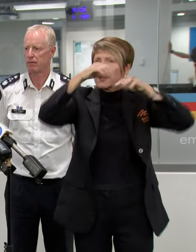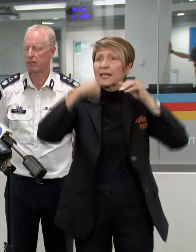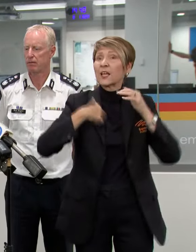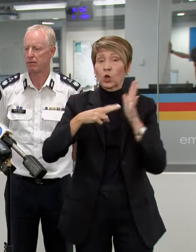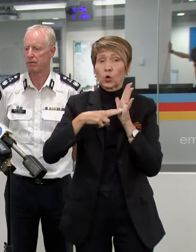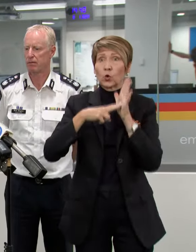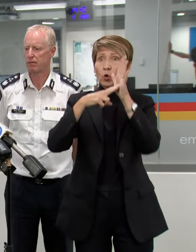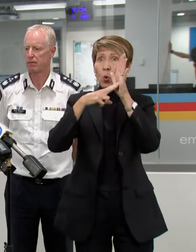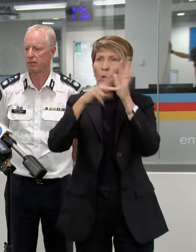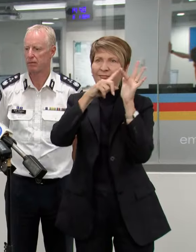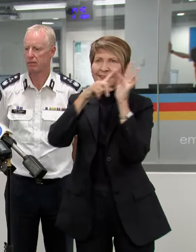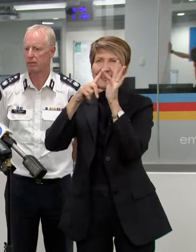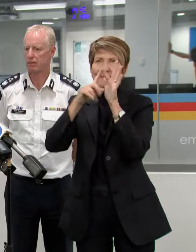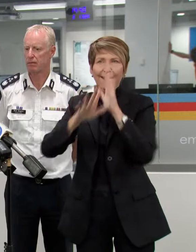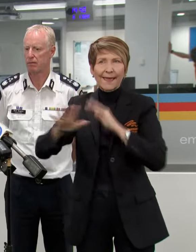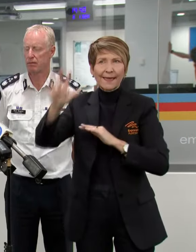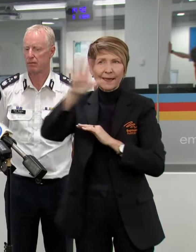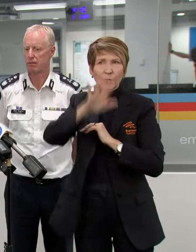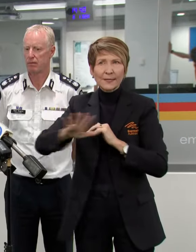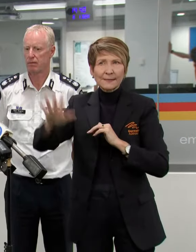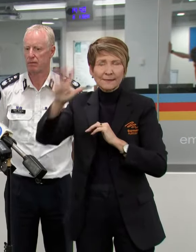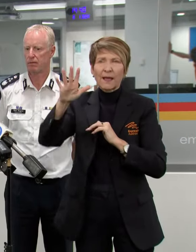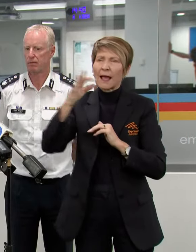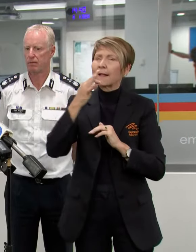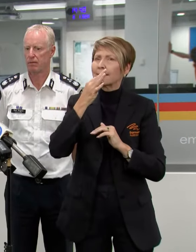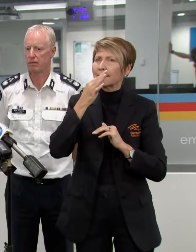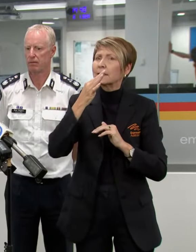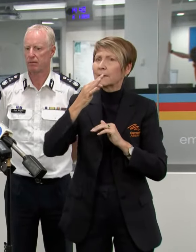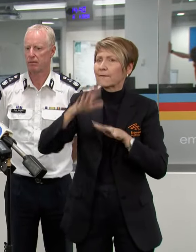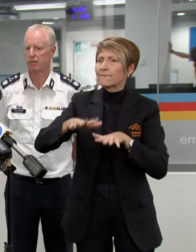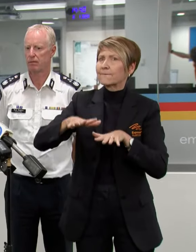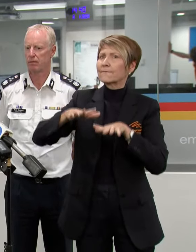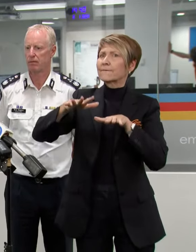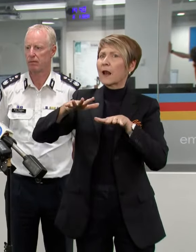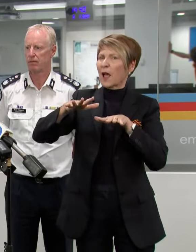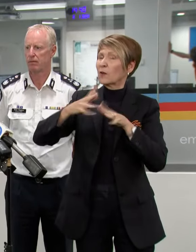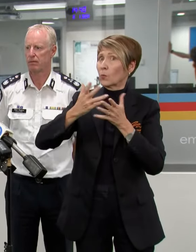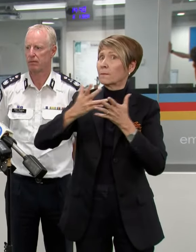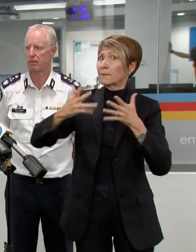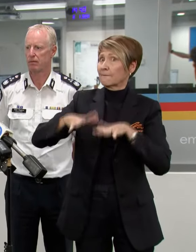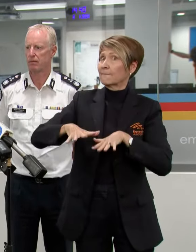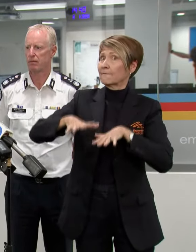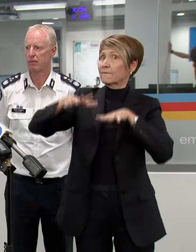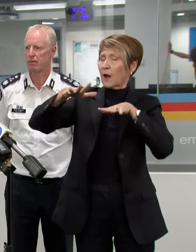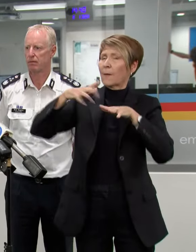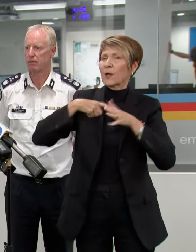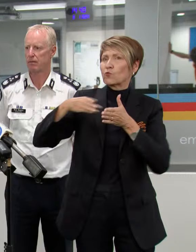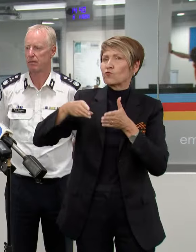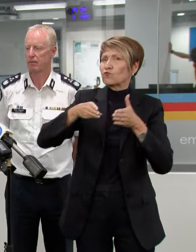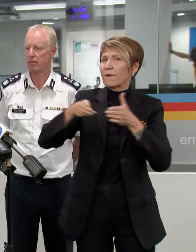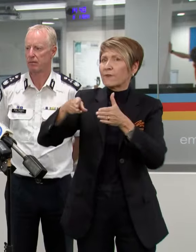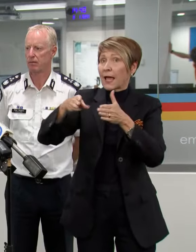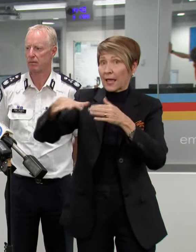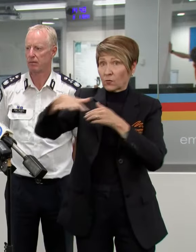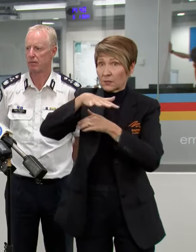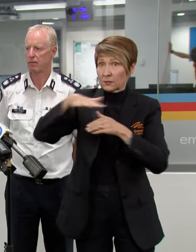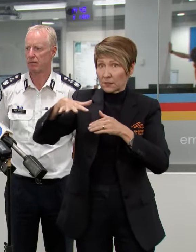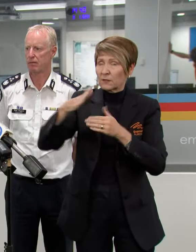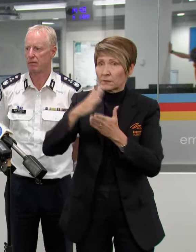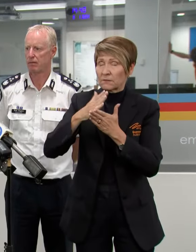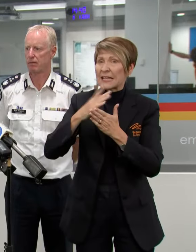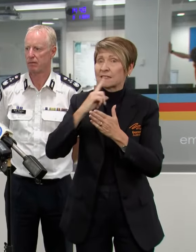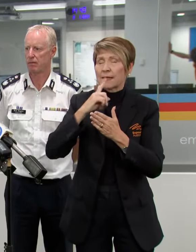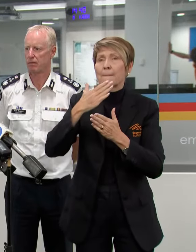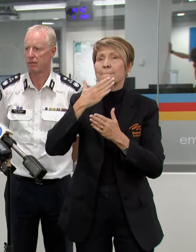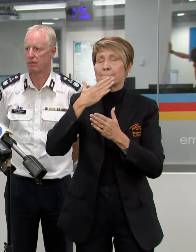the state, we're going to see a range of minor to major flooding occurring on those river systems. An emergency warning for an evacuate